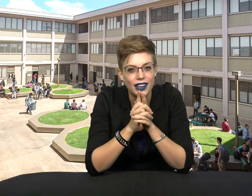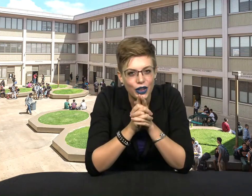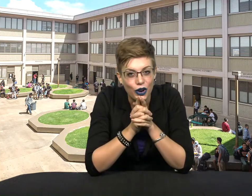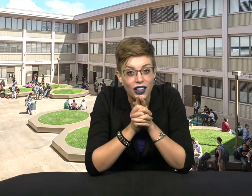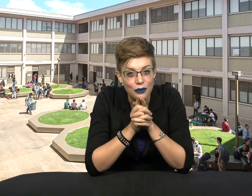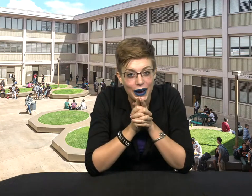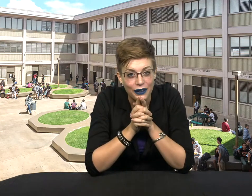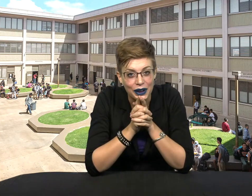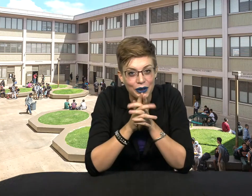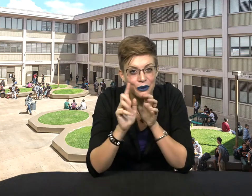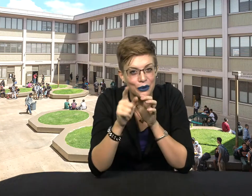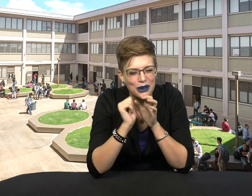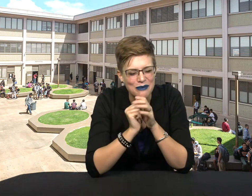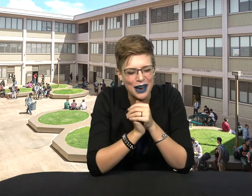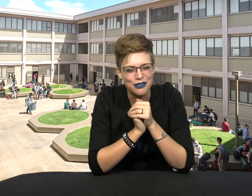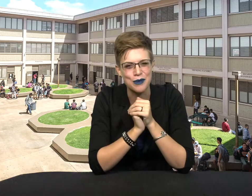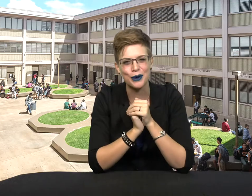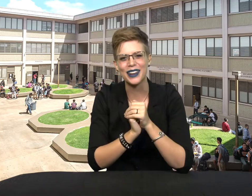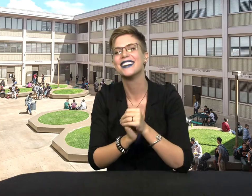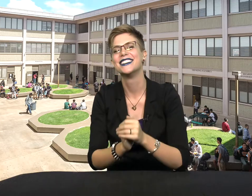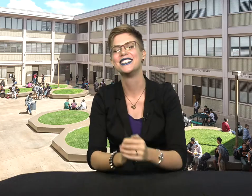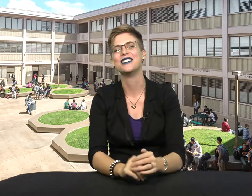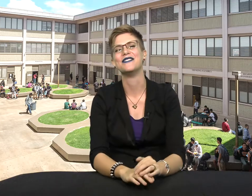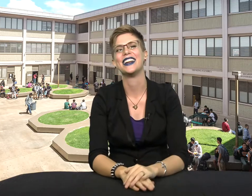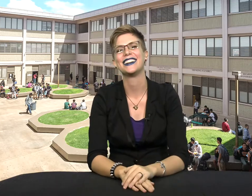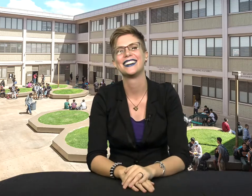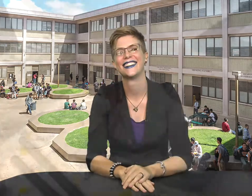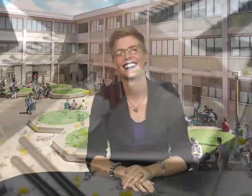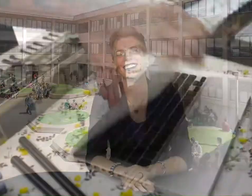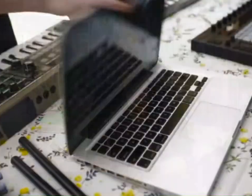you all about it when we get back from the break. See you in a minute. Bye bye.